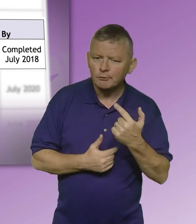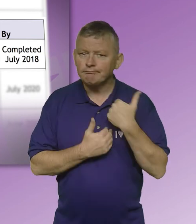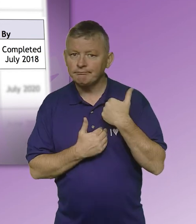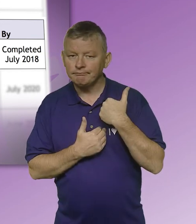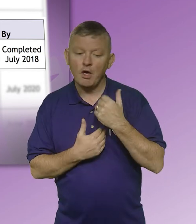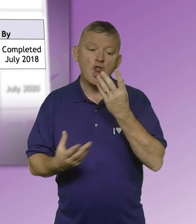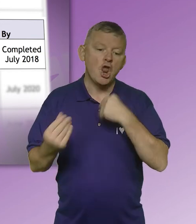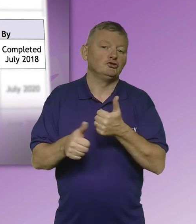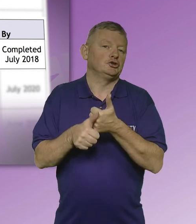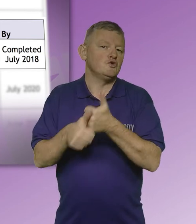Learning Support